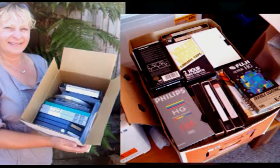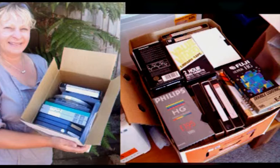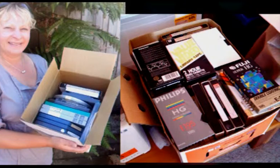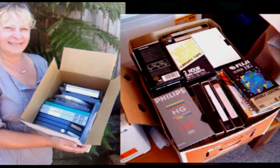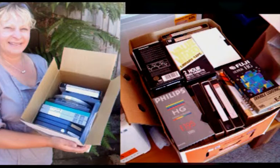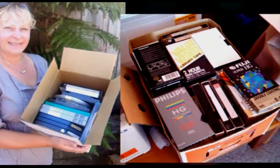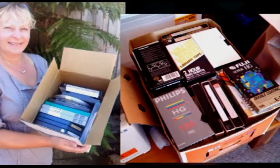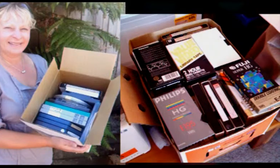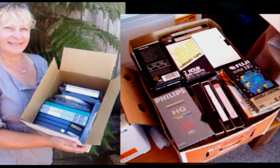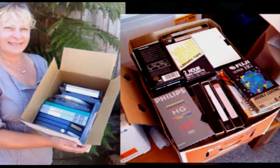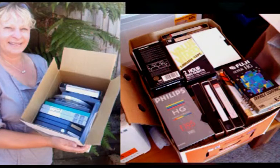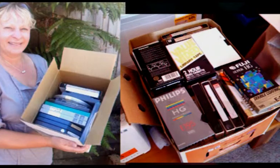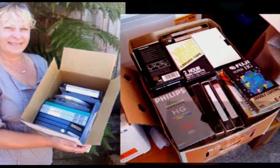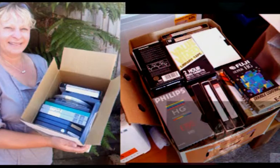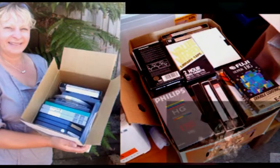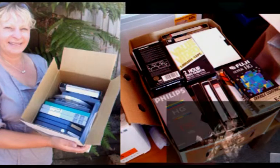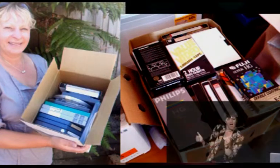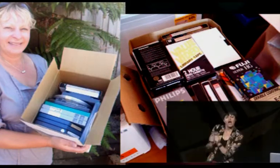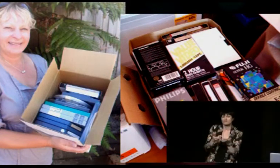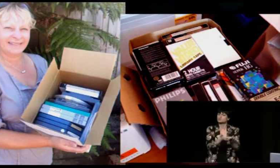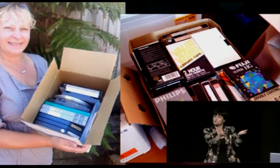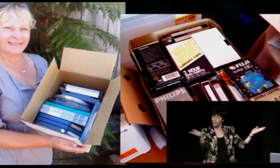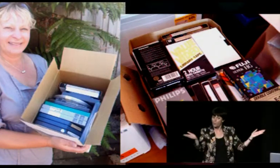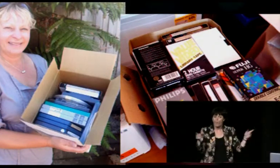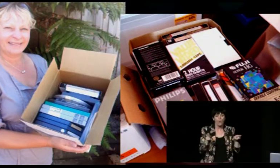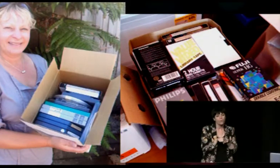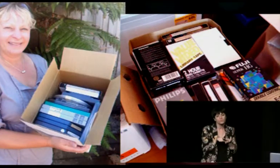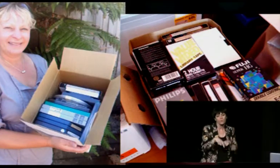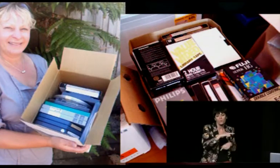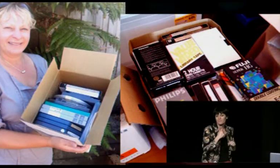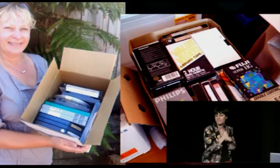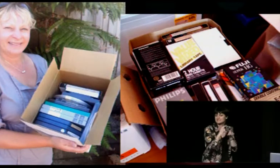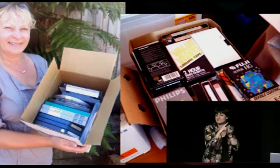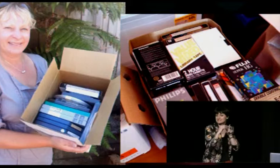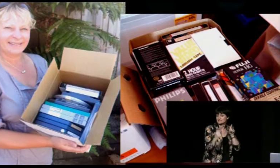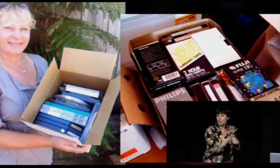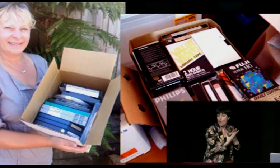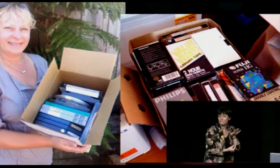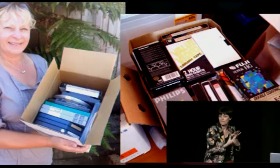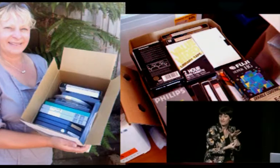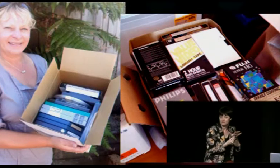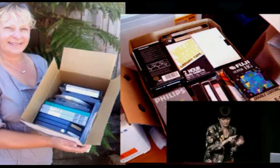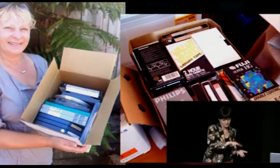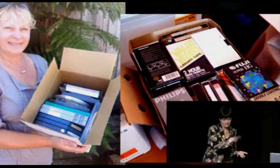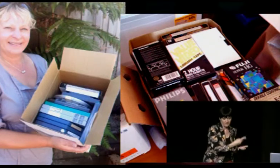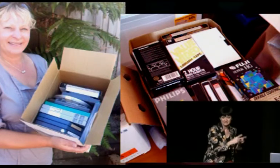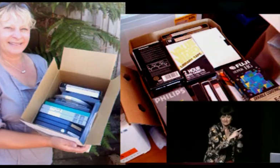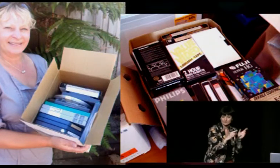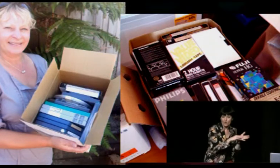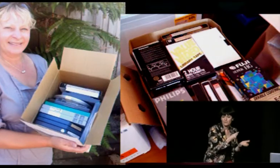her waiting for this kind of project to come along and not knowing what to do with it in the meantime. So we obviously acknowledge where these recordings come